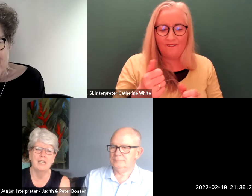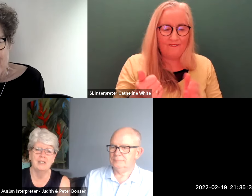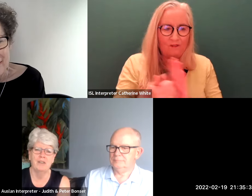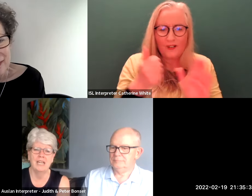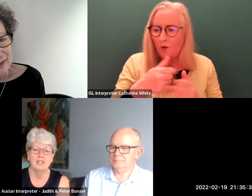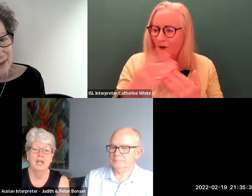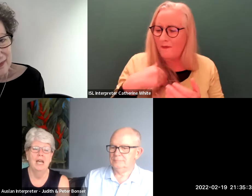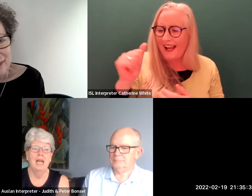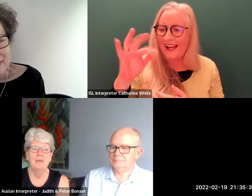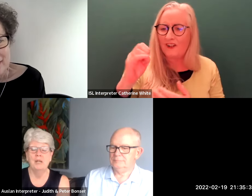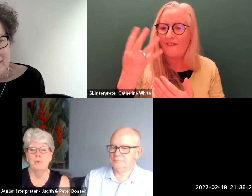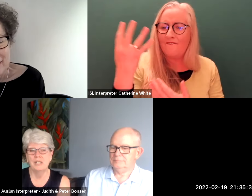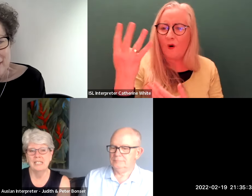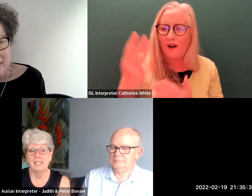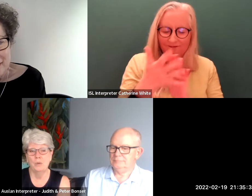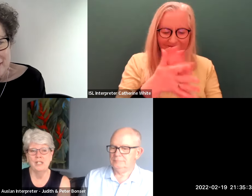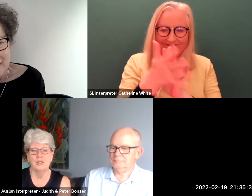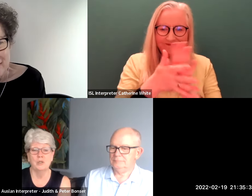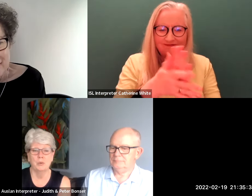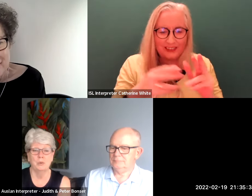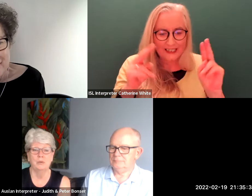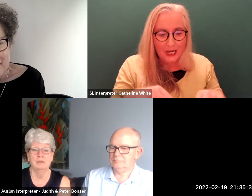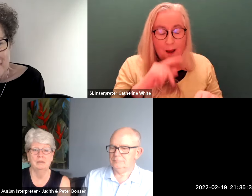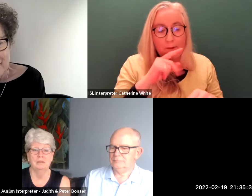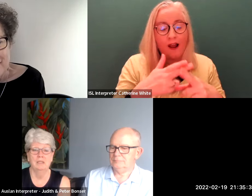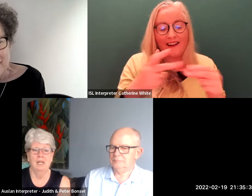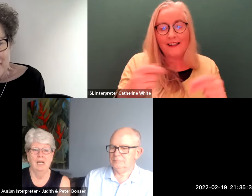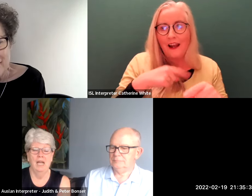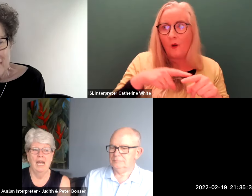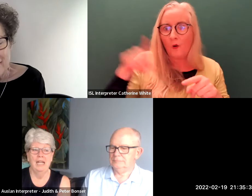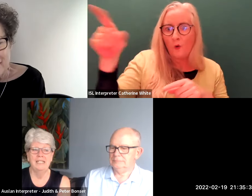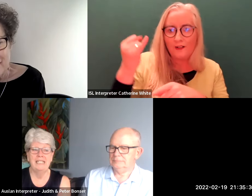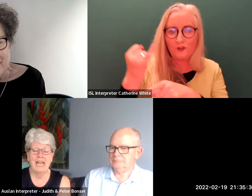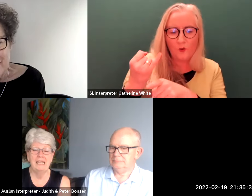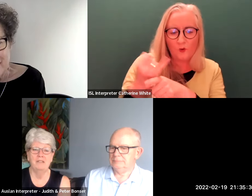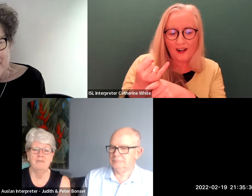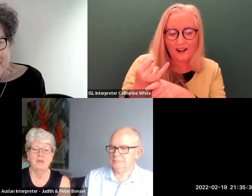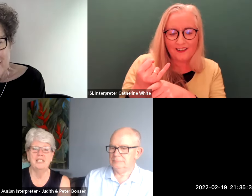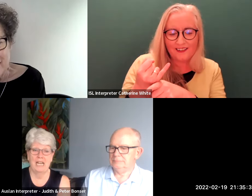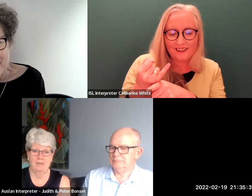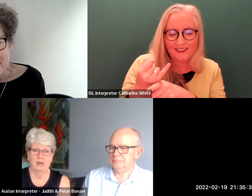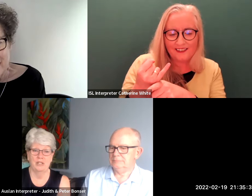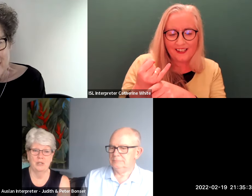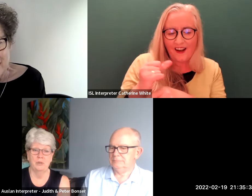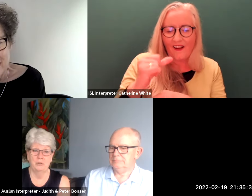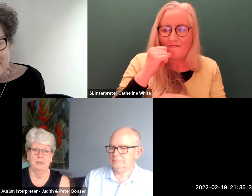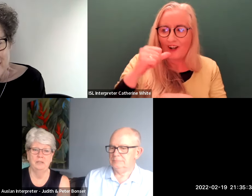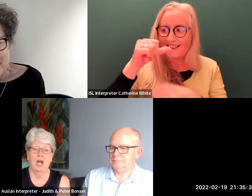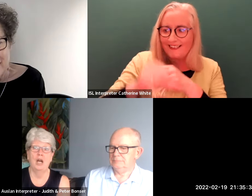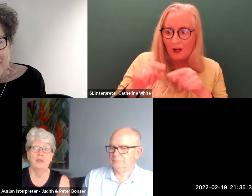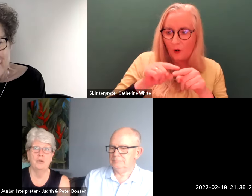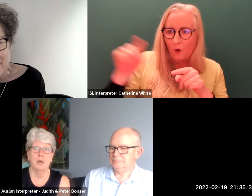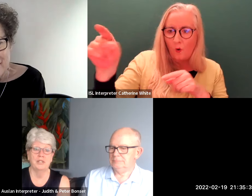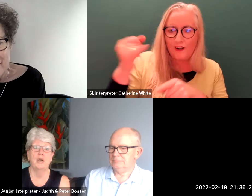as four years of age but it wasn't until i went to school and the day that the first day of going to school